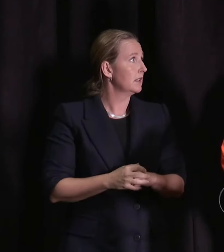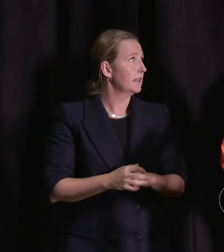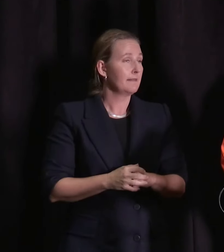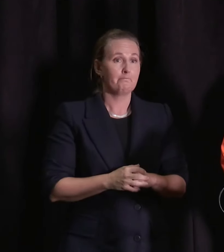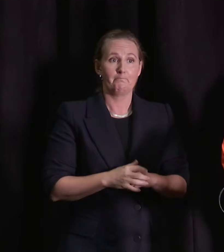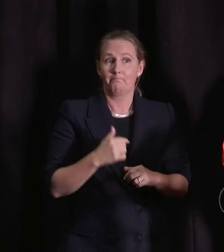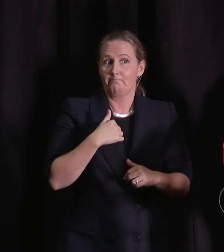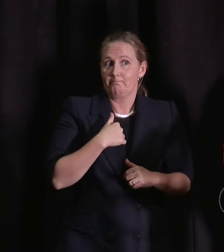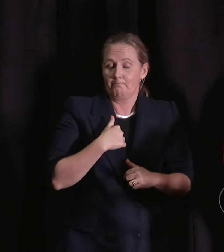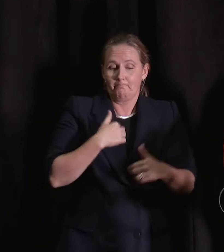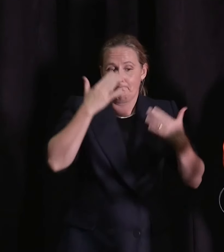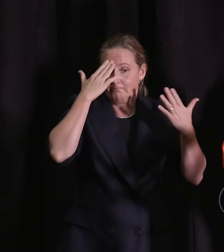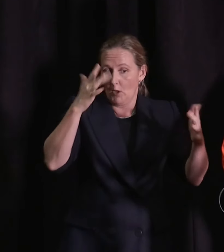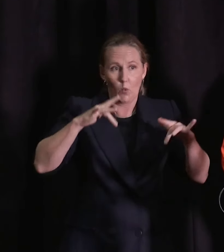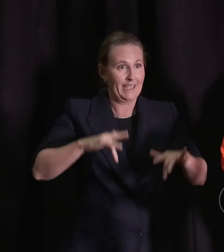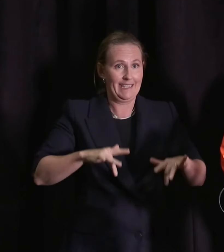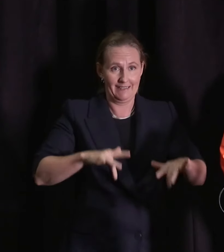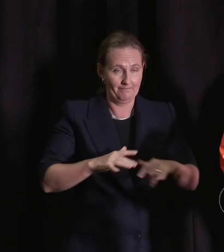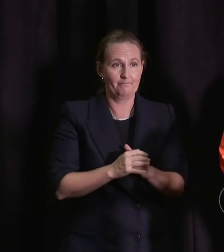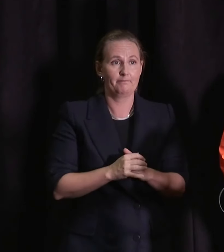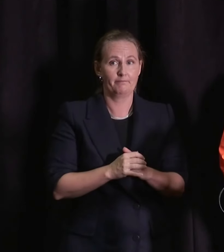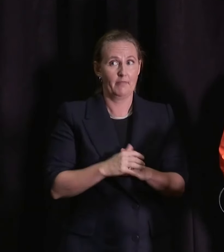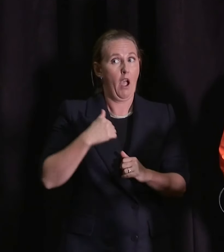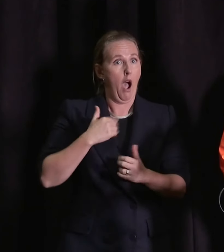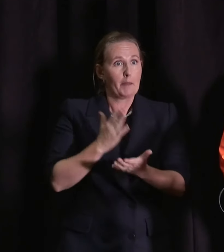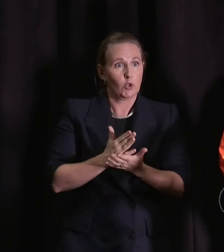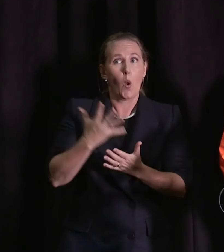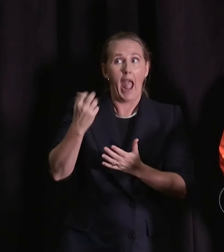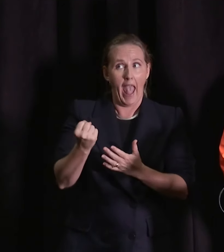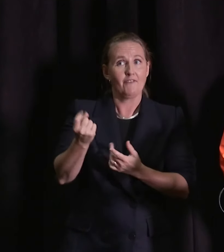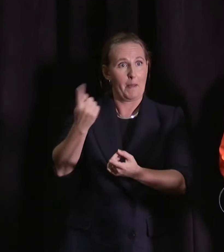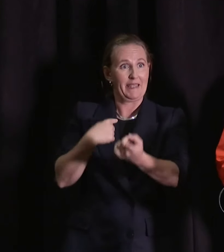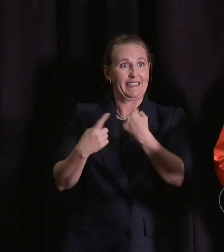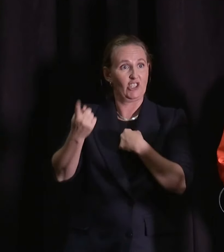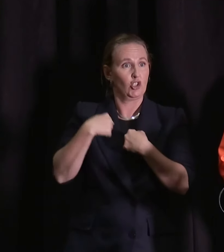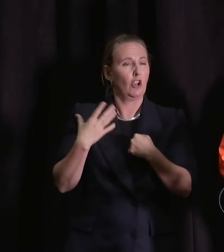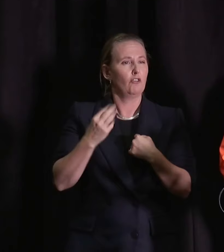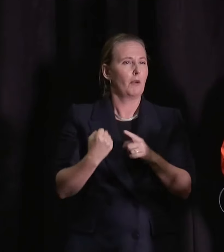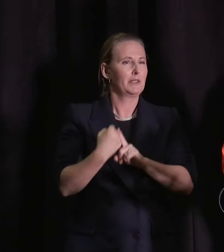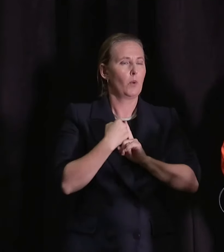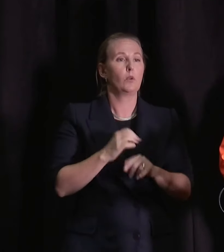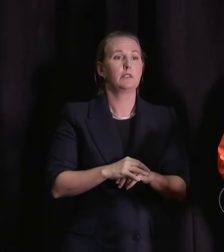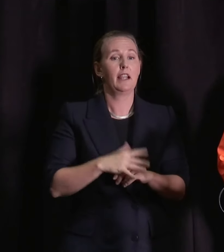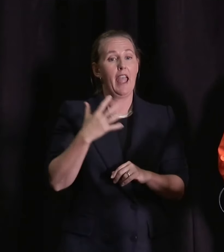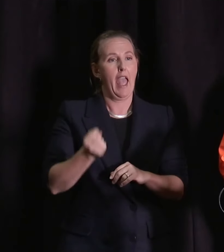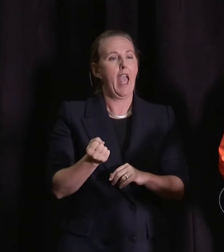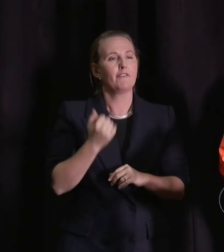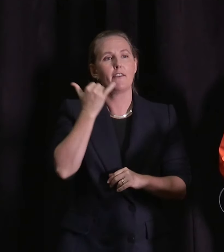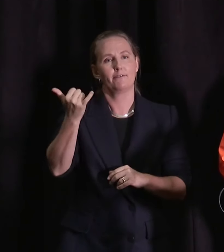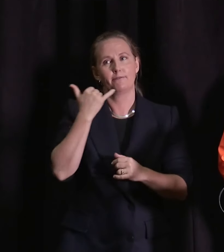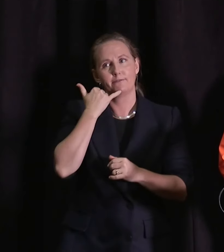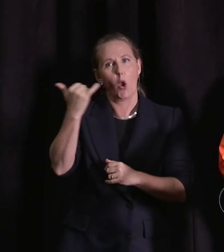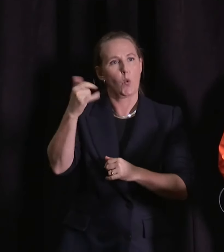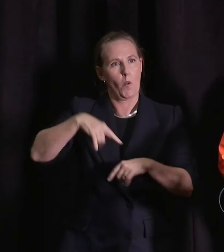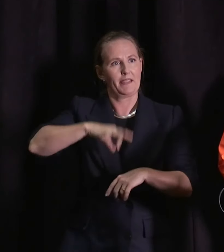I'm not aware of that at this point. I'm sure that there will have been certainly messages of support. I had a pre-planned phone call this morning